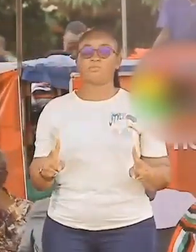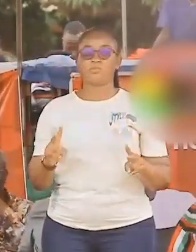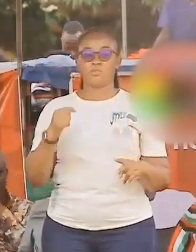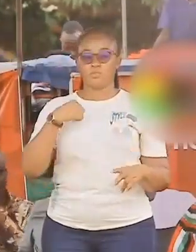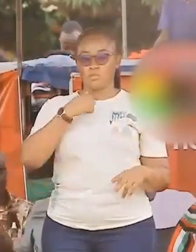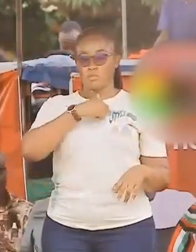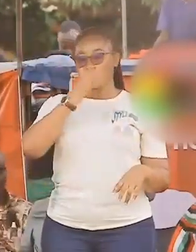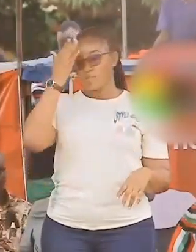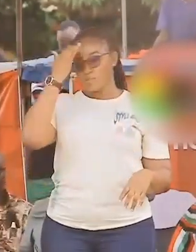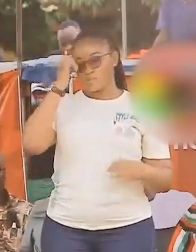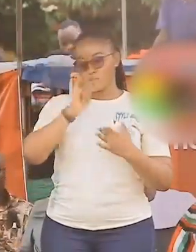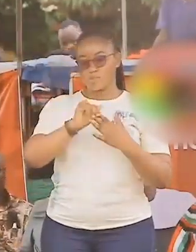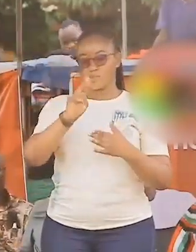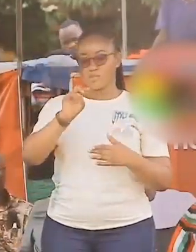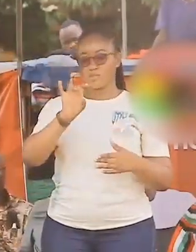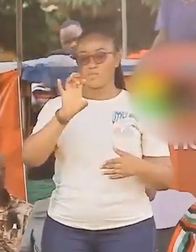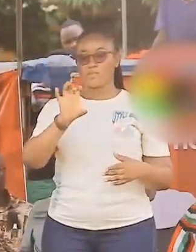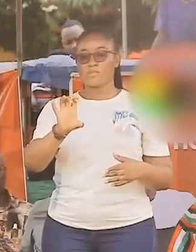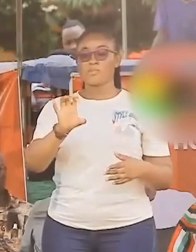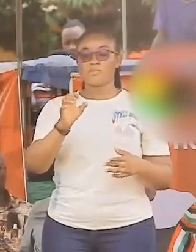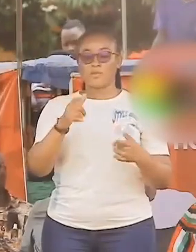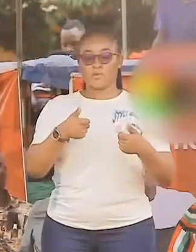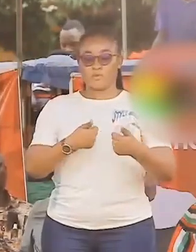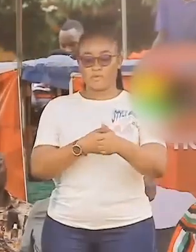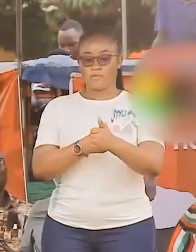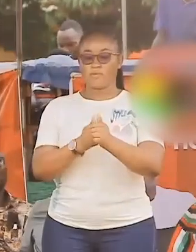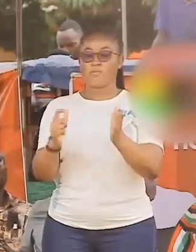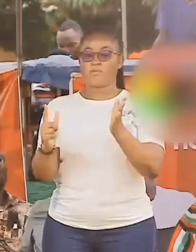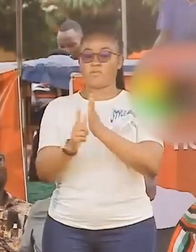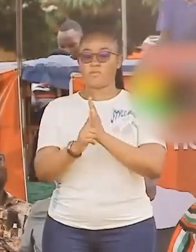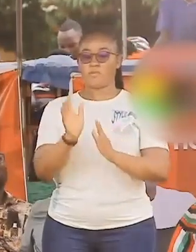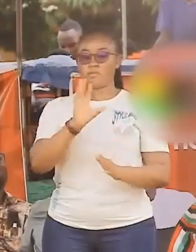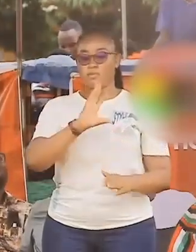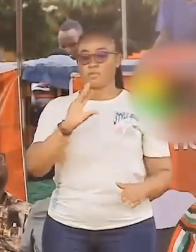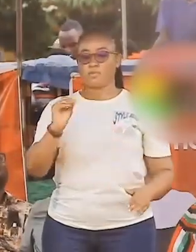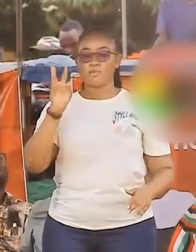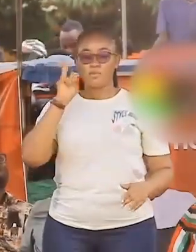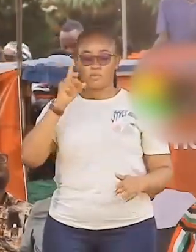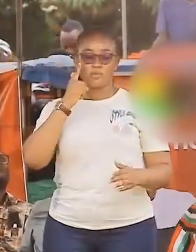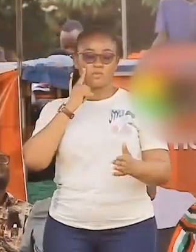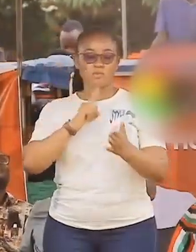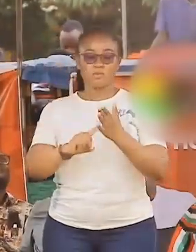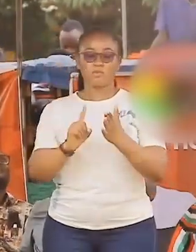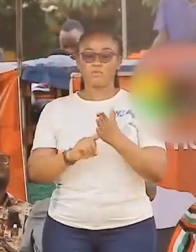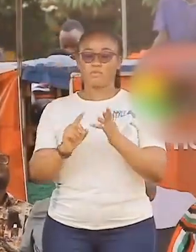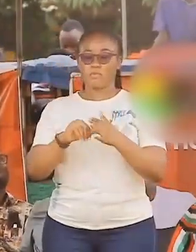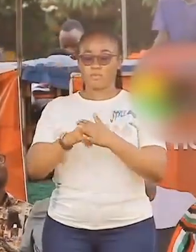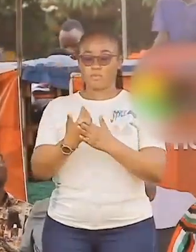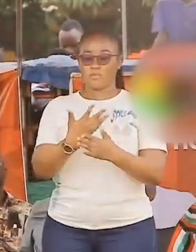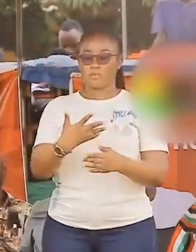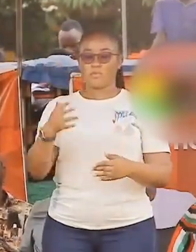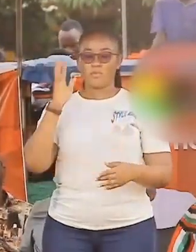I'm going to how to flow through the parliament. I'm going to you I'm going to you that.